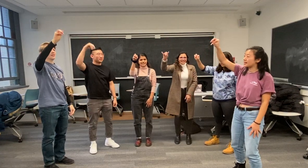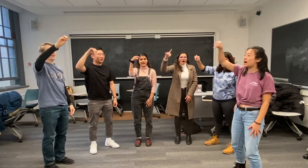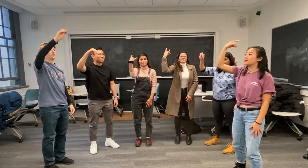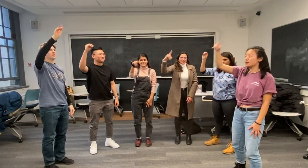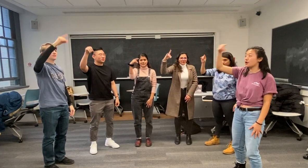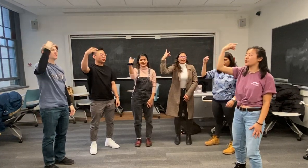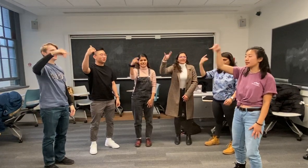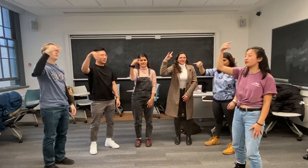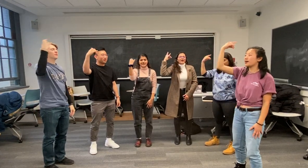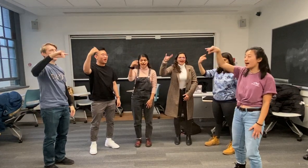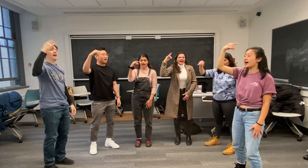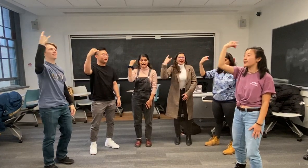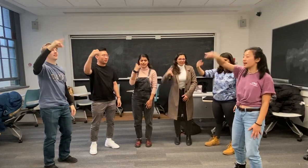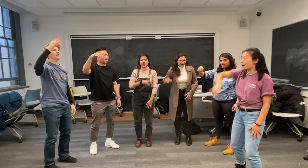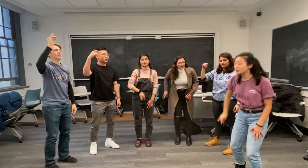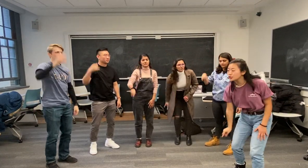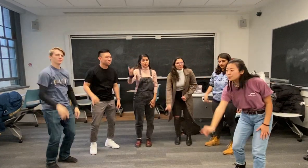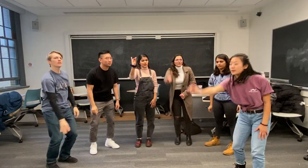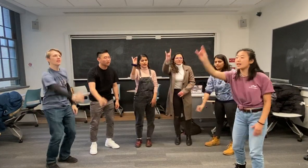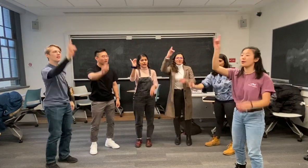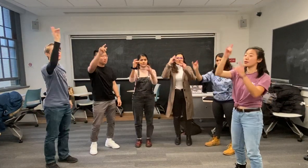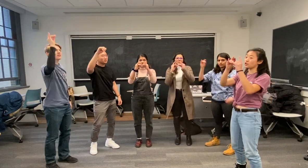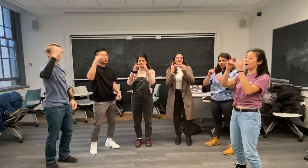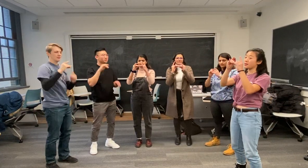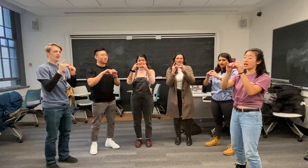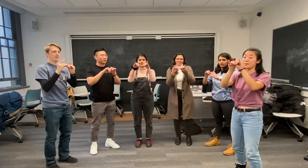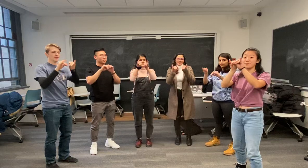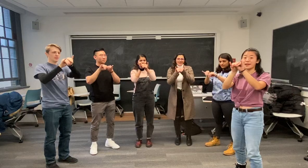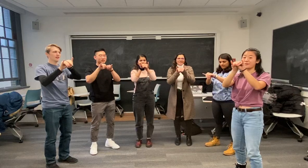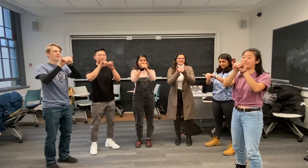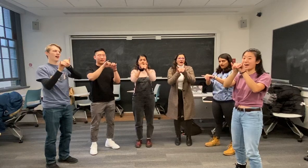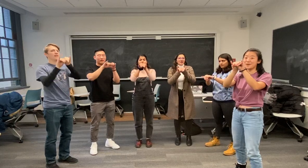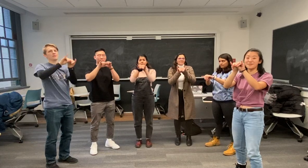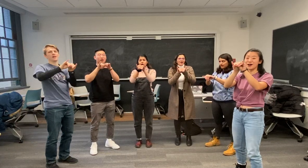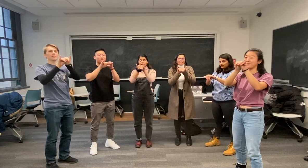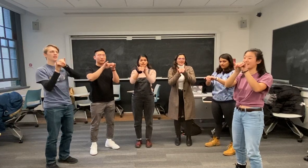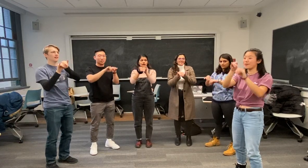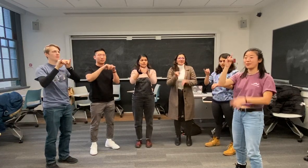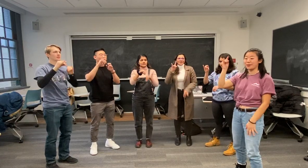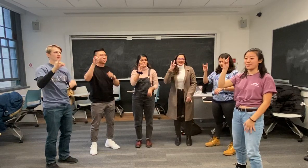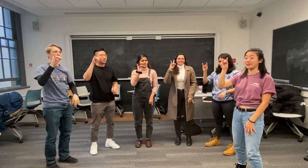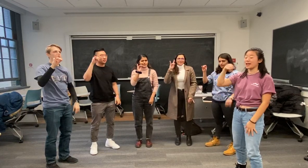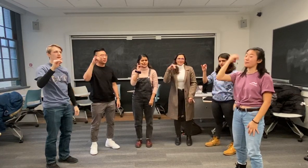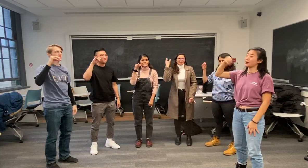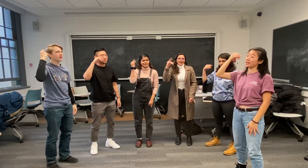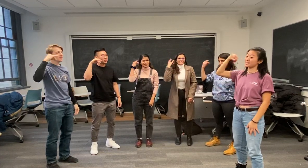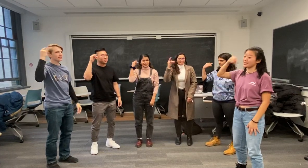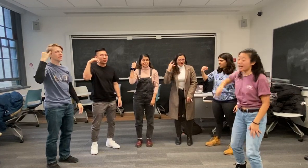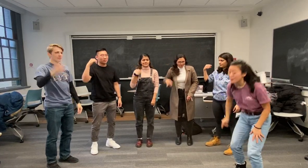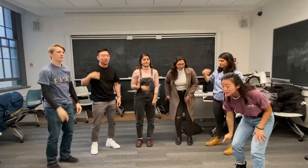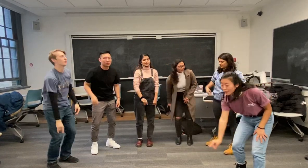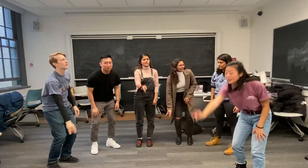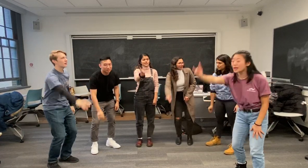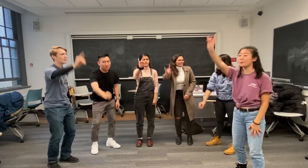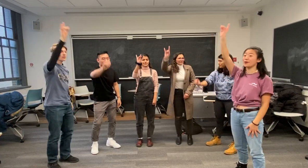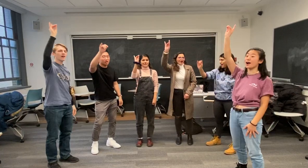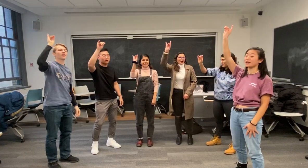Llamas, totally rad Llamas, Llamas, drama Llamas, big, fat, mama Llamas, baby Llamas, crazy Llamas, don't forget Baraka